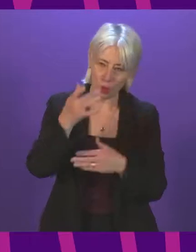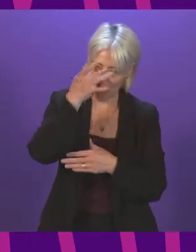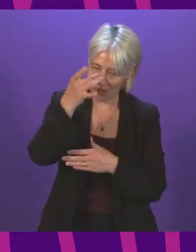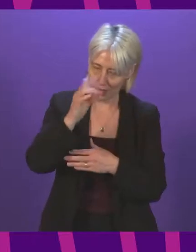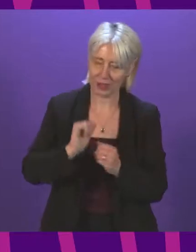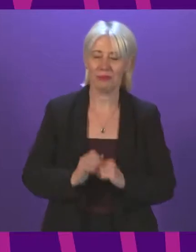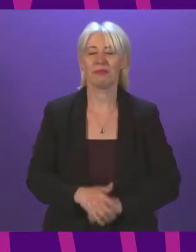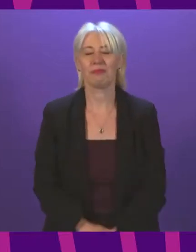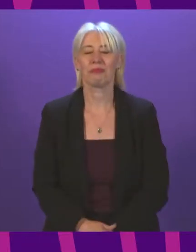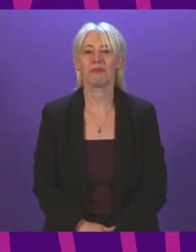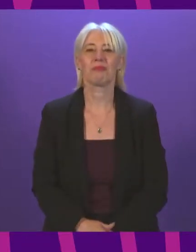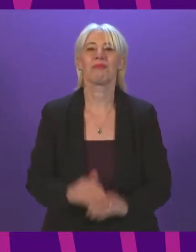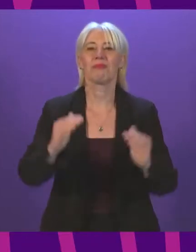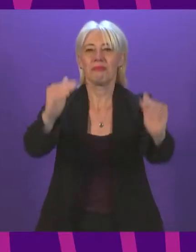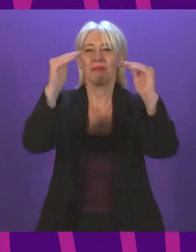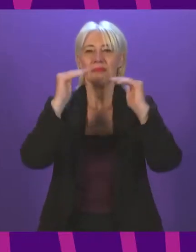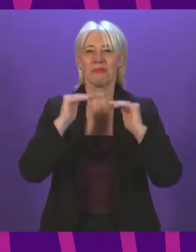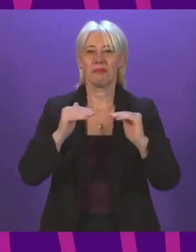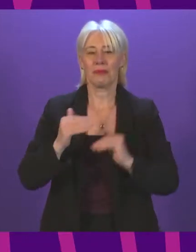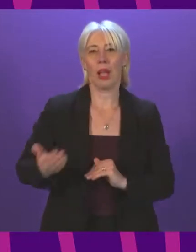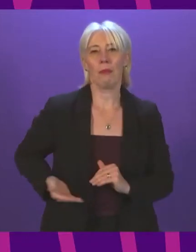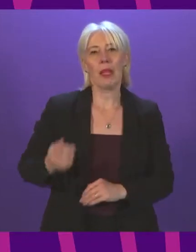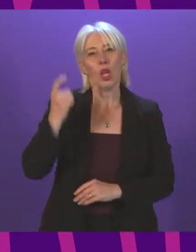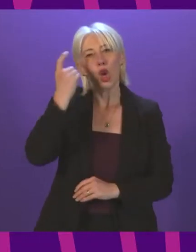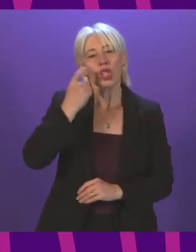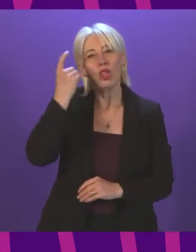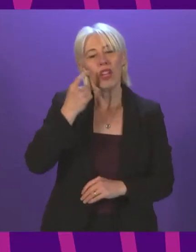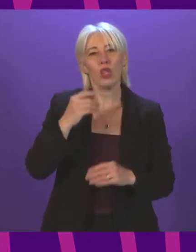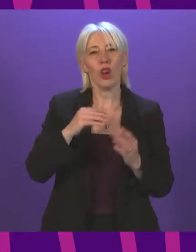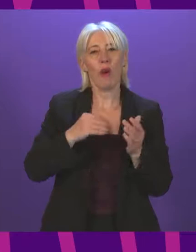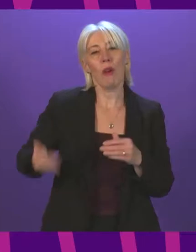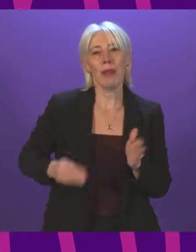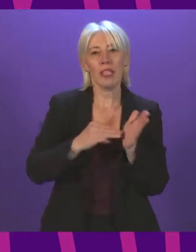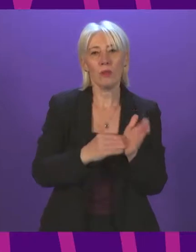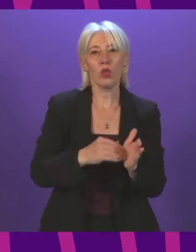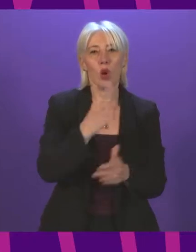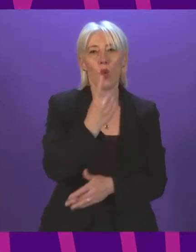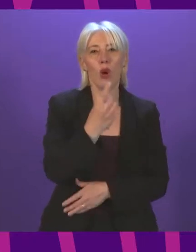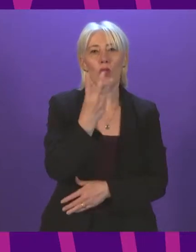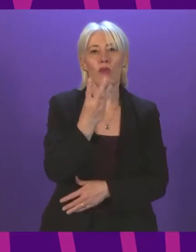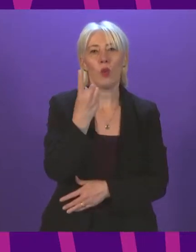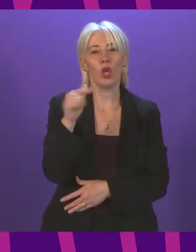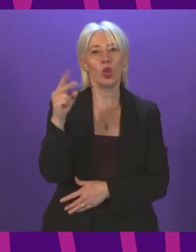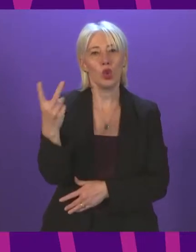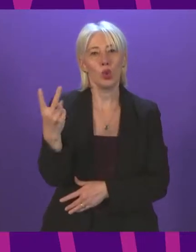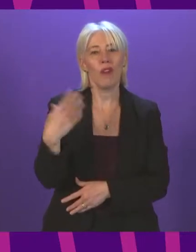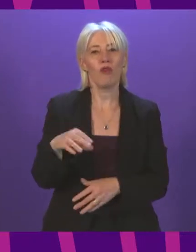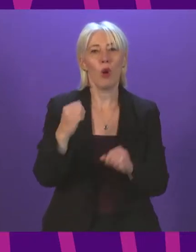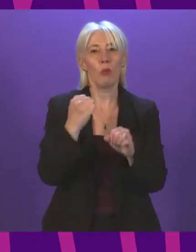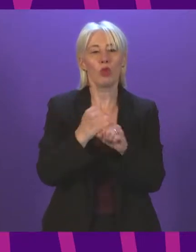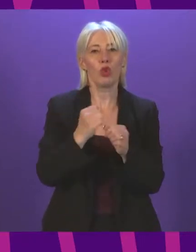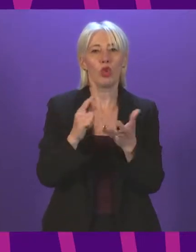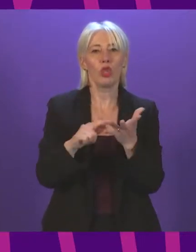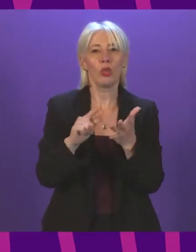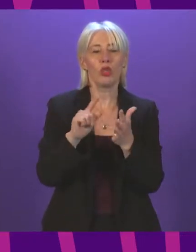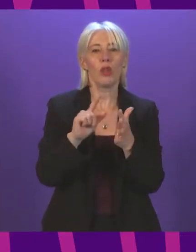The next item of business is consideration of Business Motion 1312 in the name of George Adam, on behalf